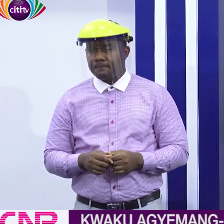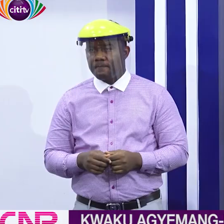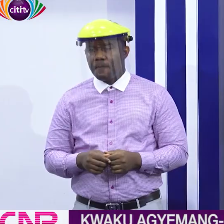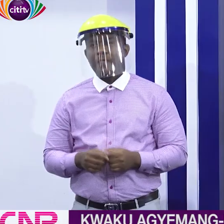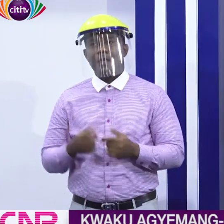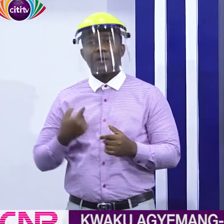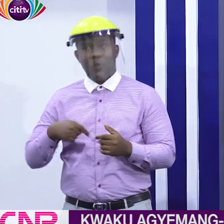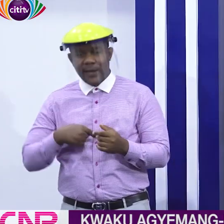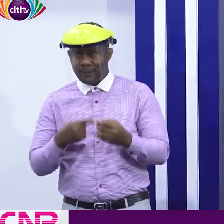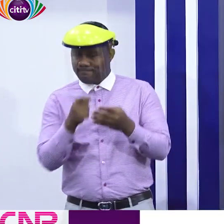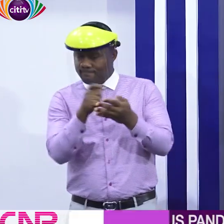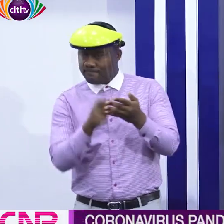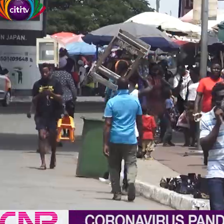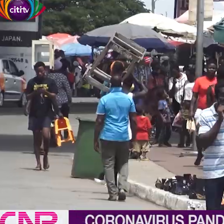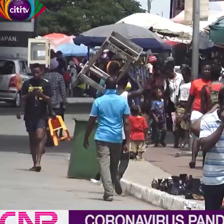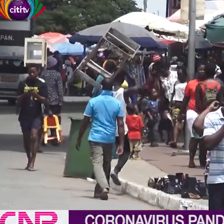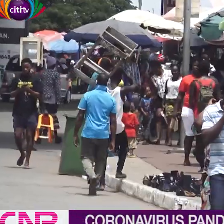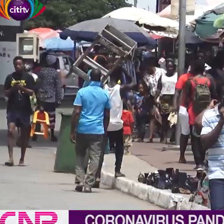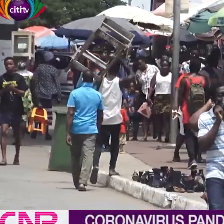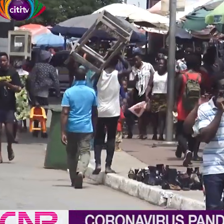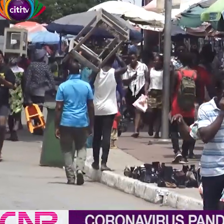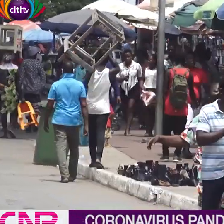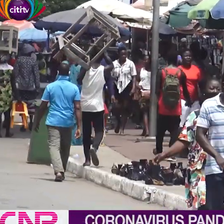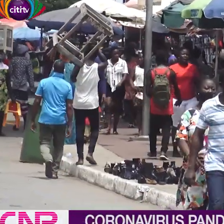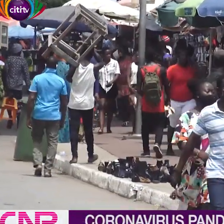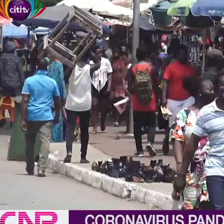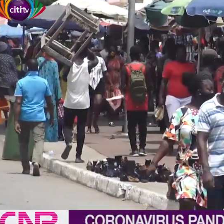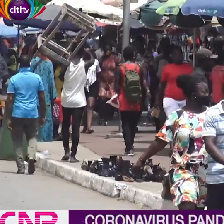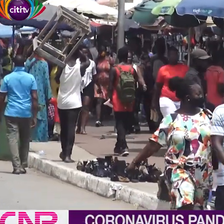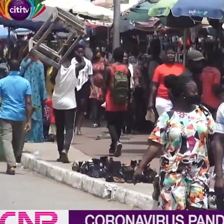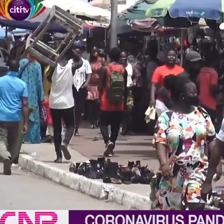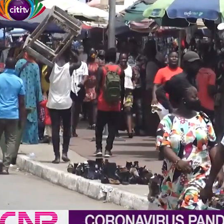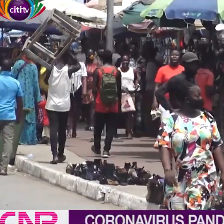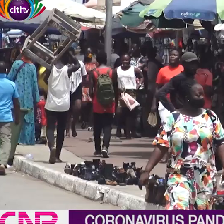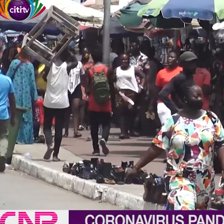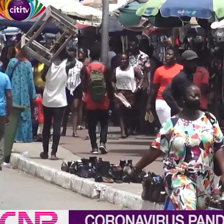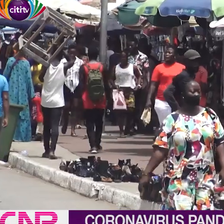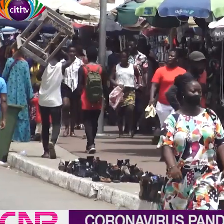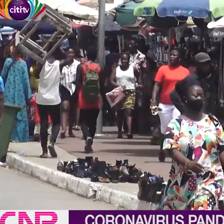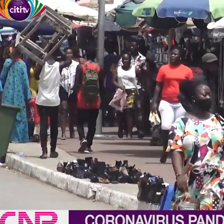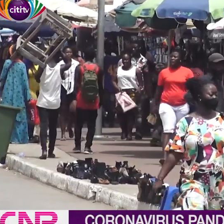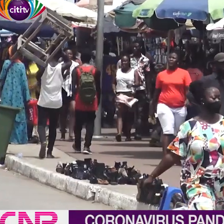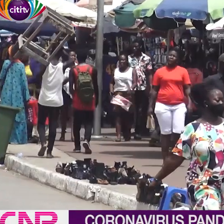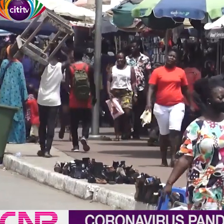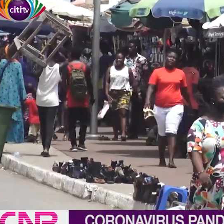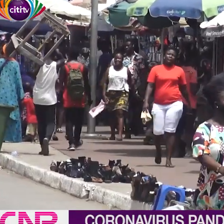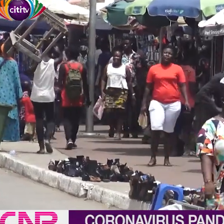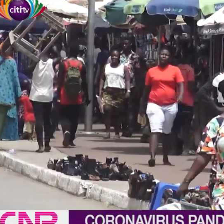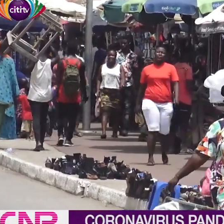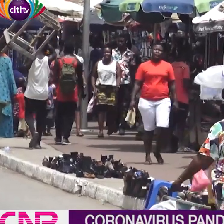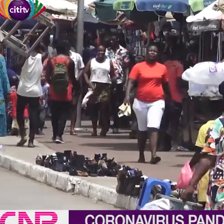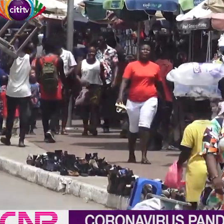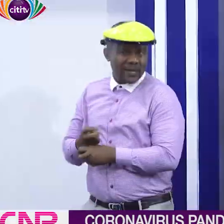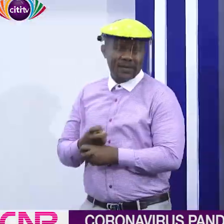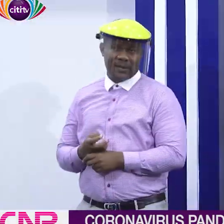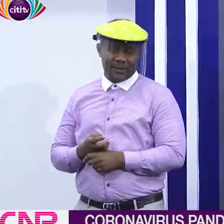We are working on that, and I believe soon, we will see the police are wasting some of us who are becoming too